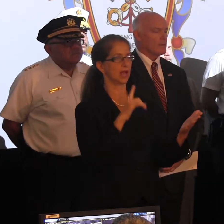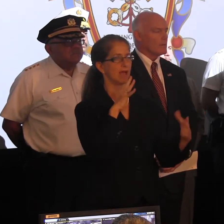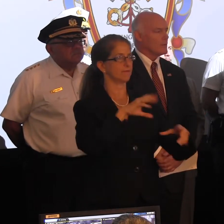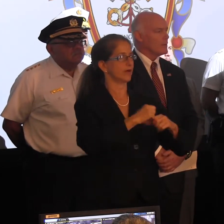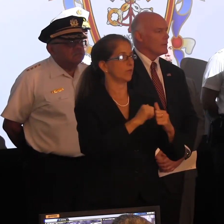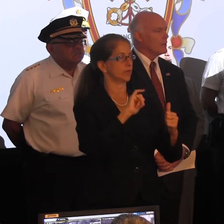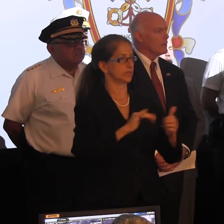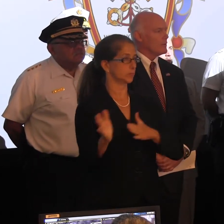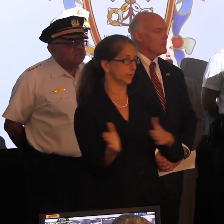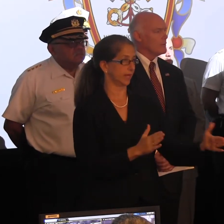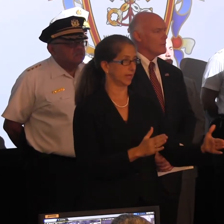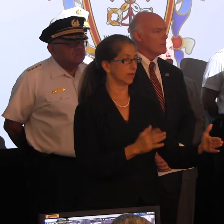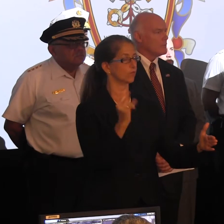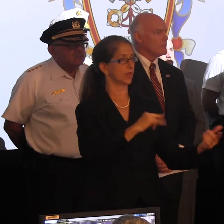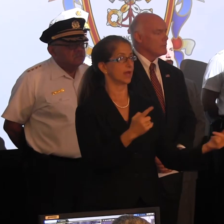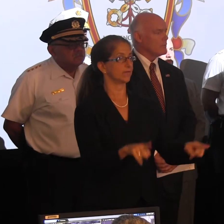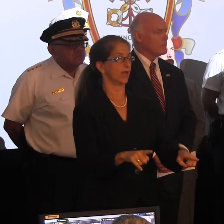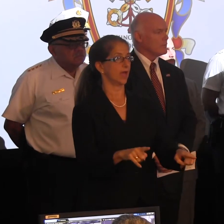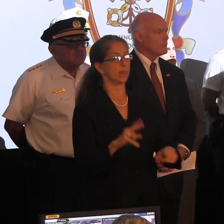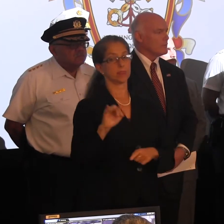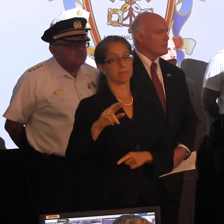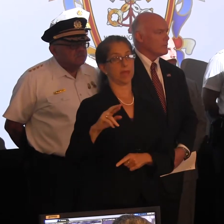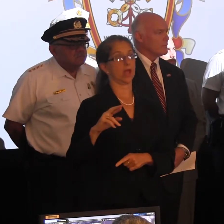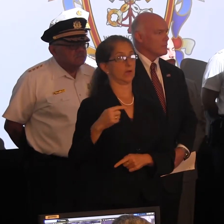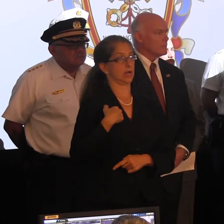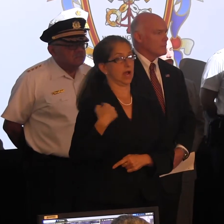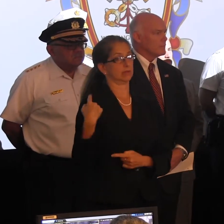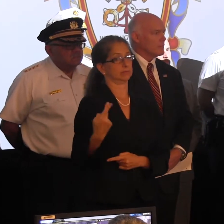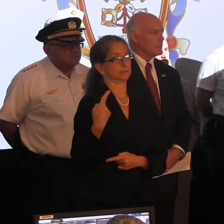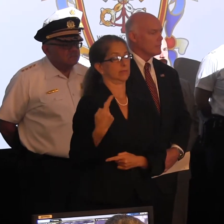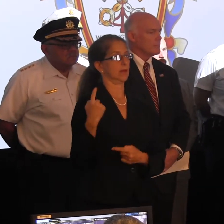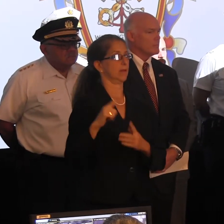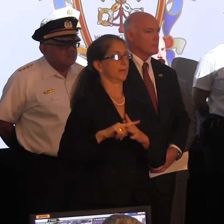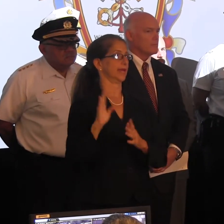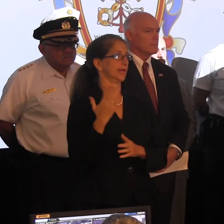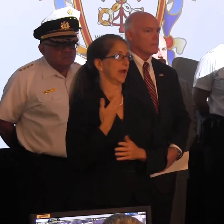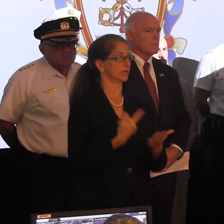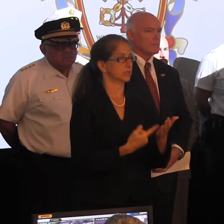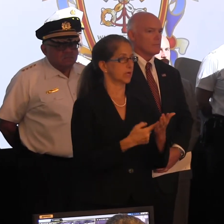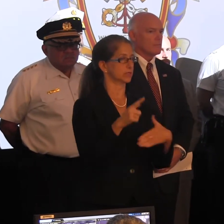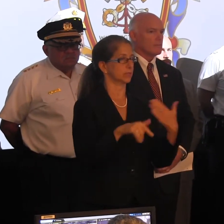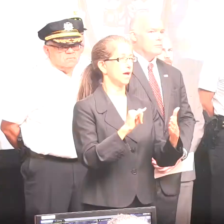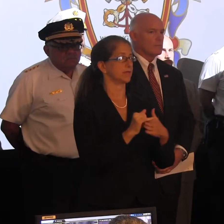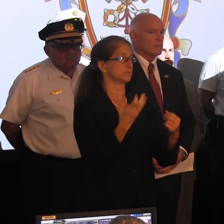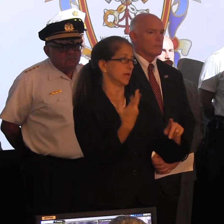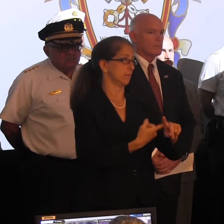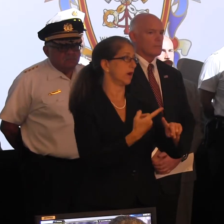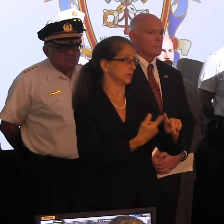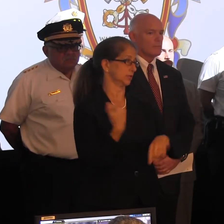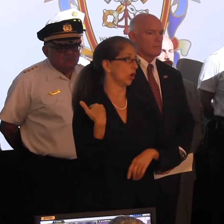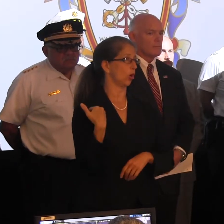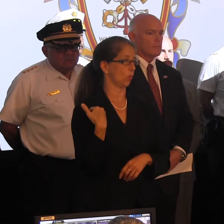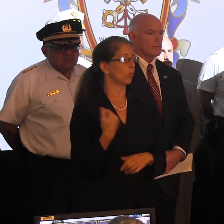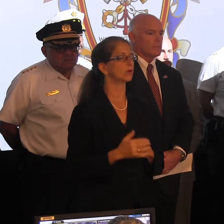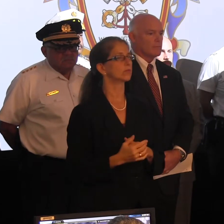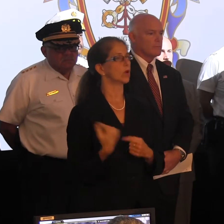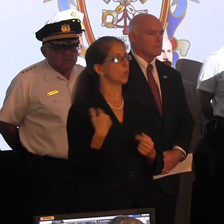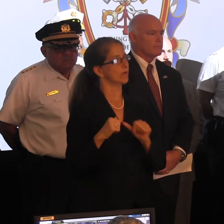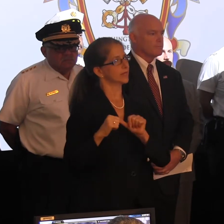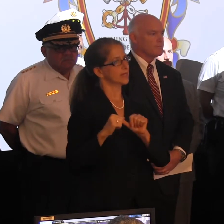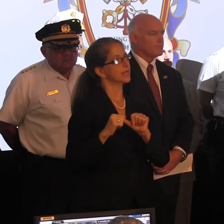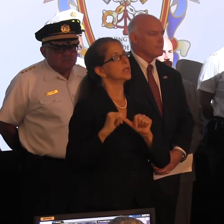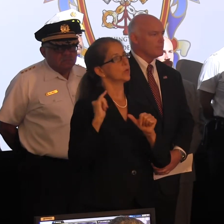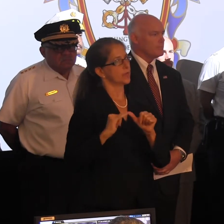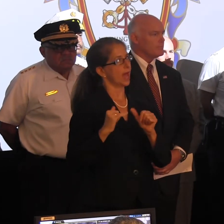of this event. The Mayor and I personally began our discussions about this event months ago, and we have continued